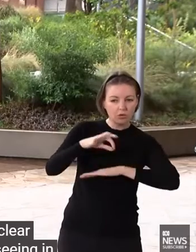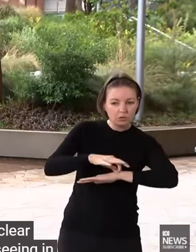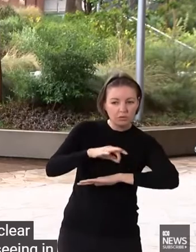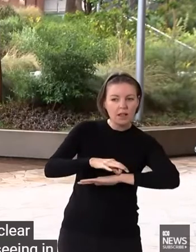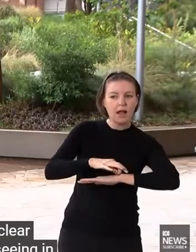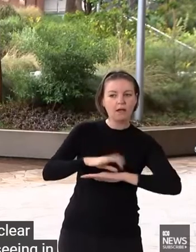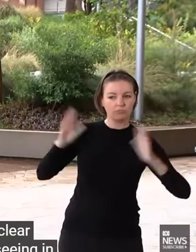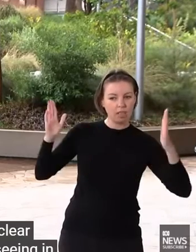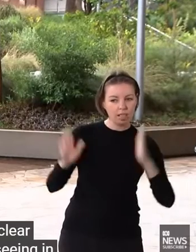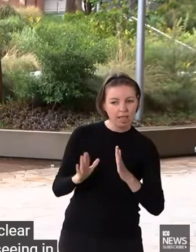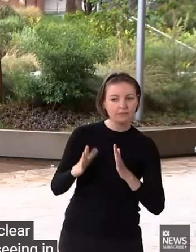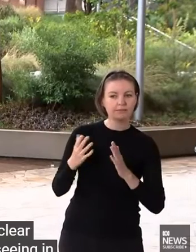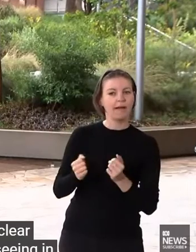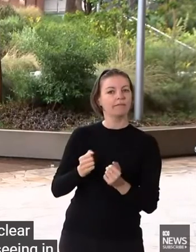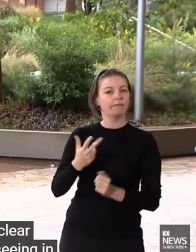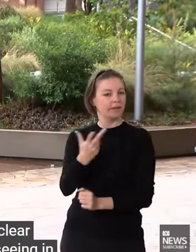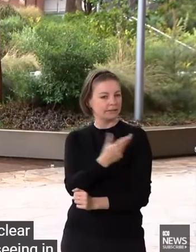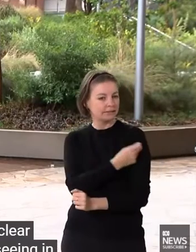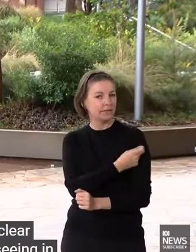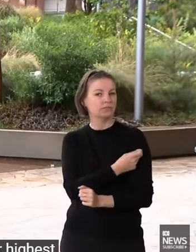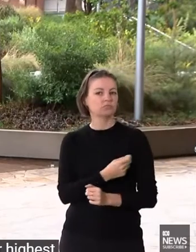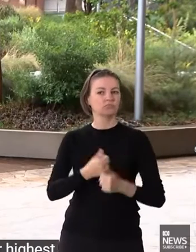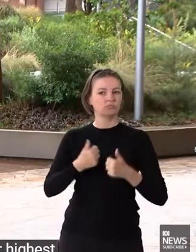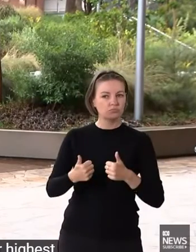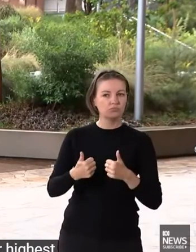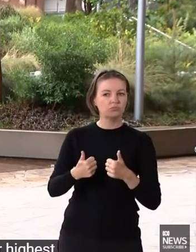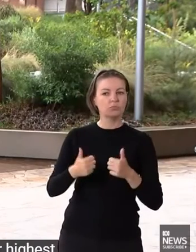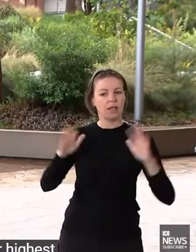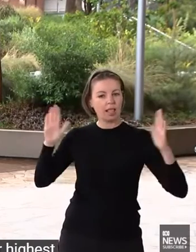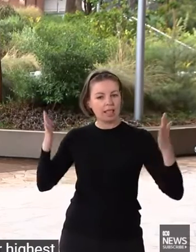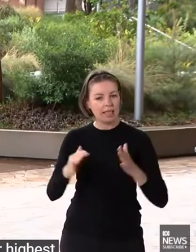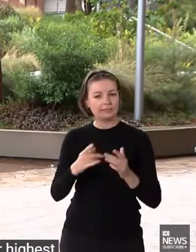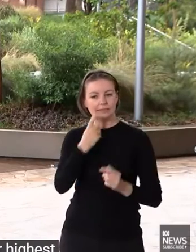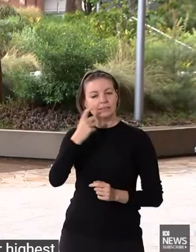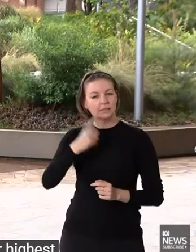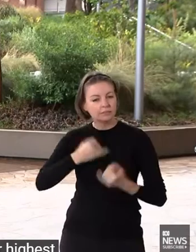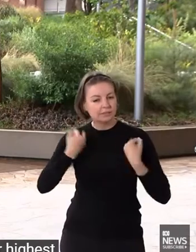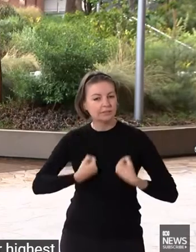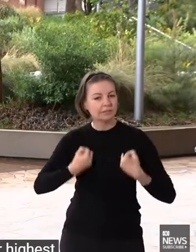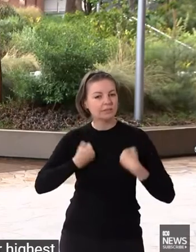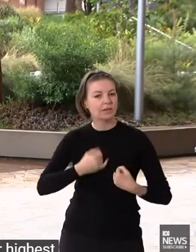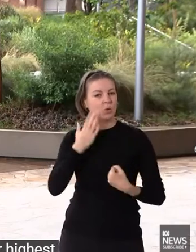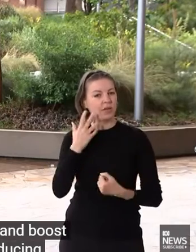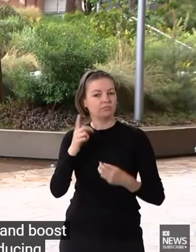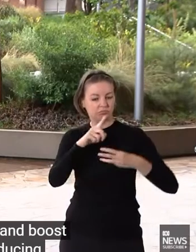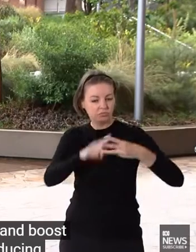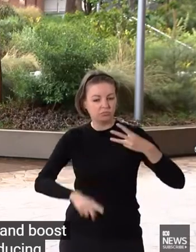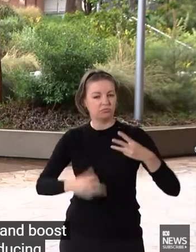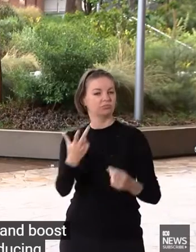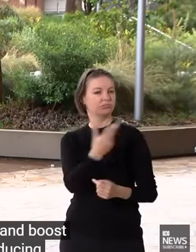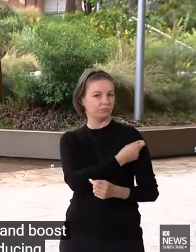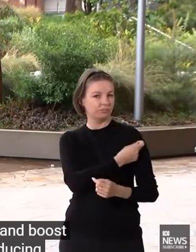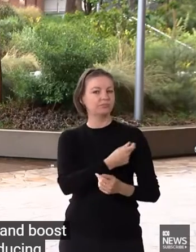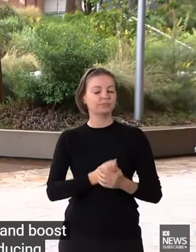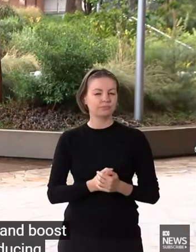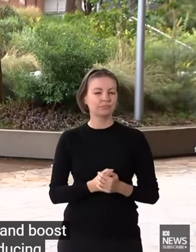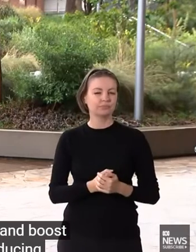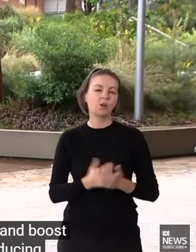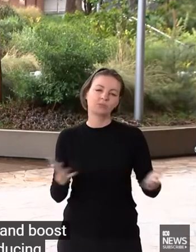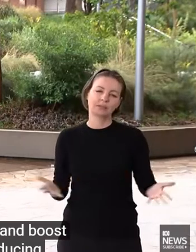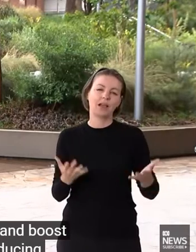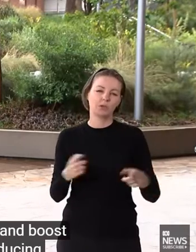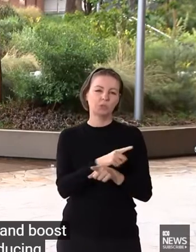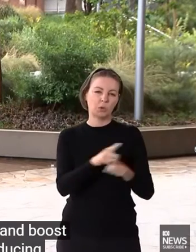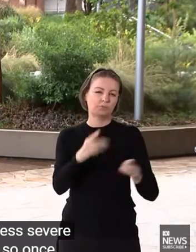vaccination and booster is crucial in reducing symptoms and having less severe cases of the disease. So once again, can I encourage